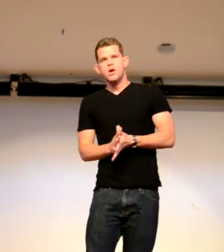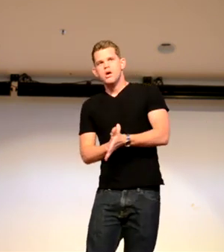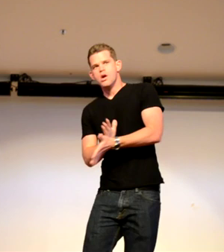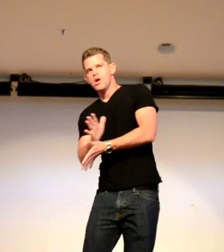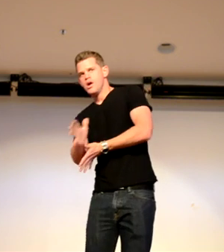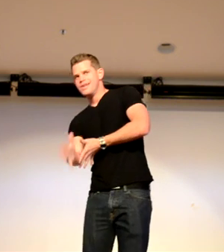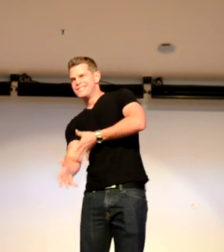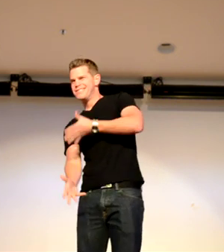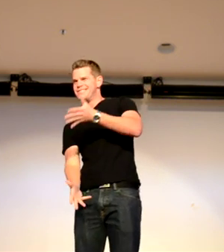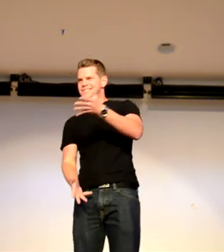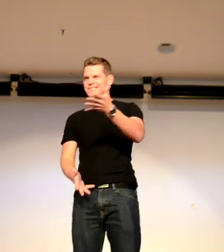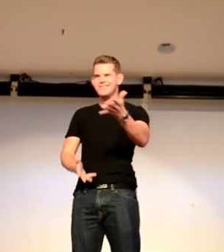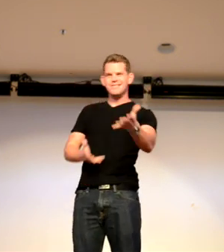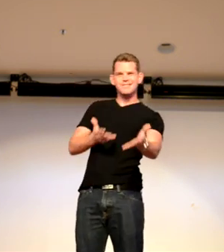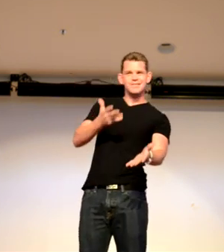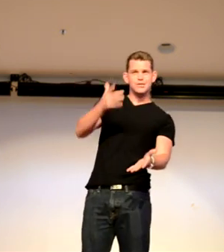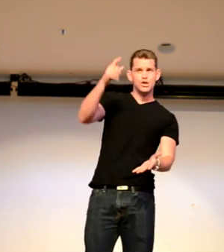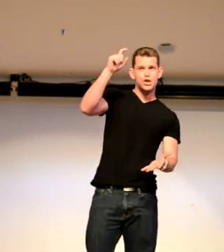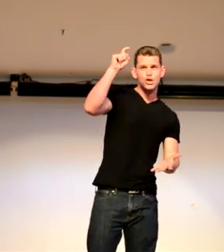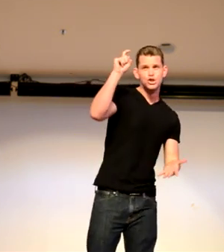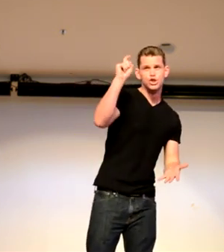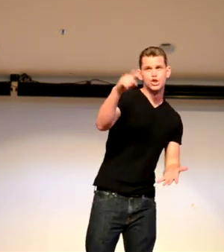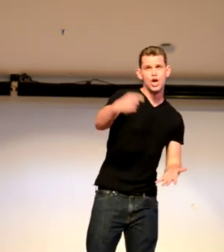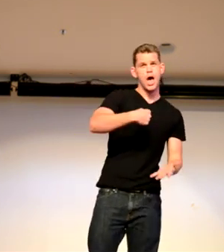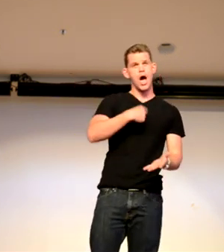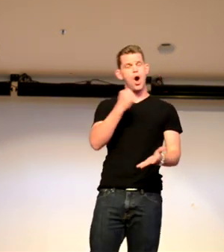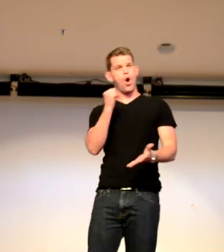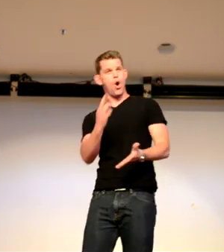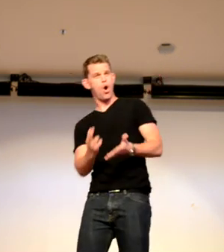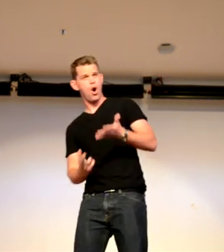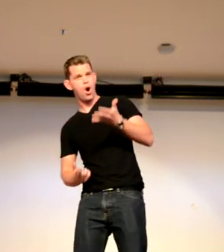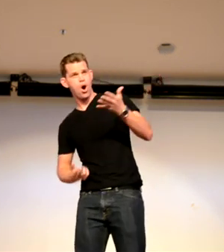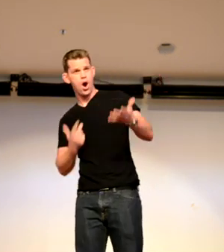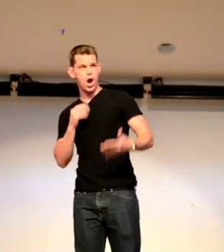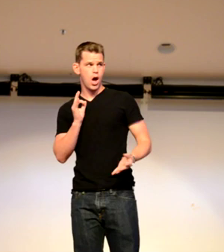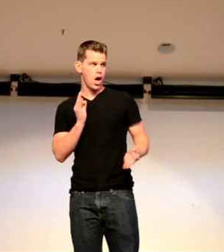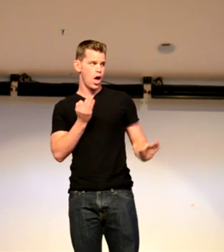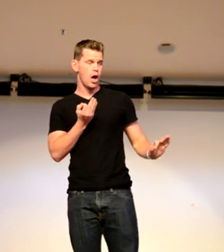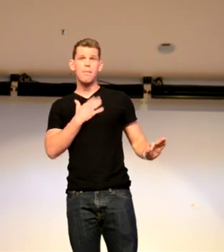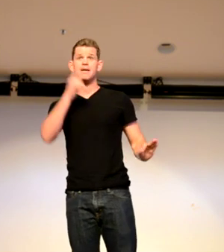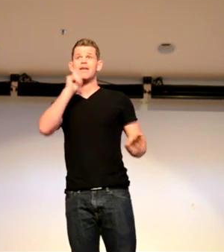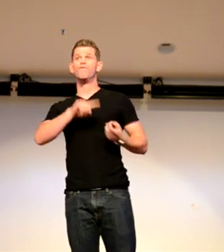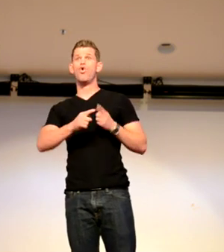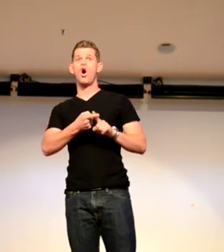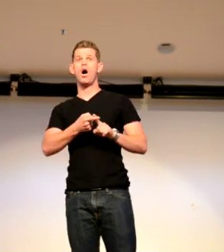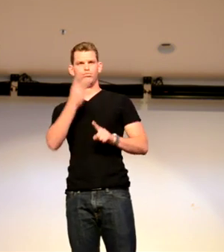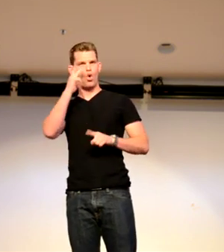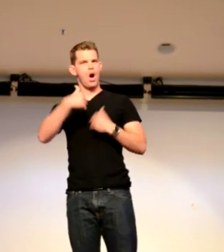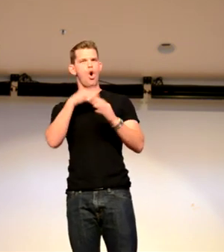all. And so I was thinking about it. I said, should I? Should I do that or not? And then my